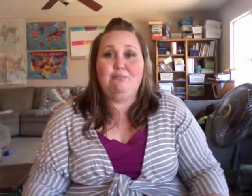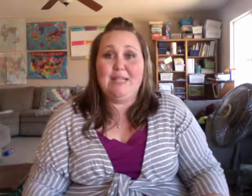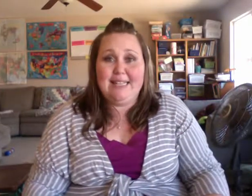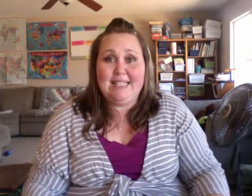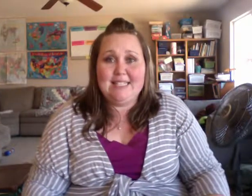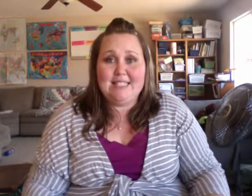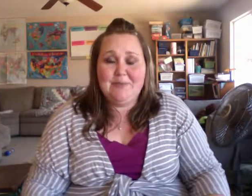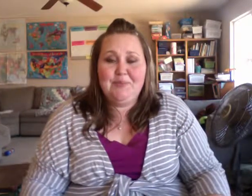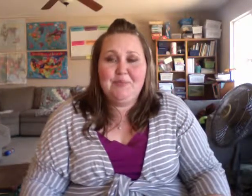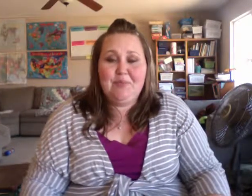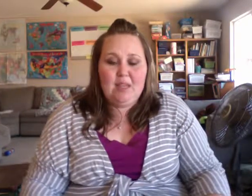platelets.